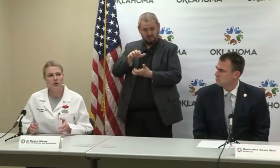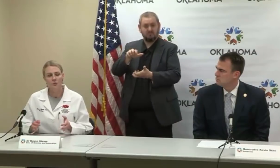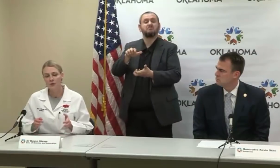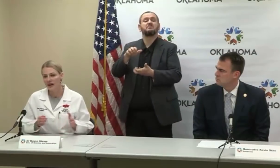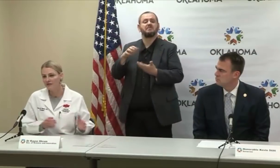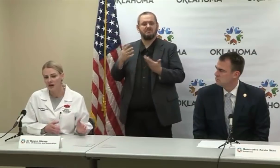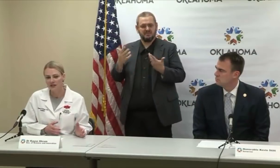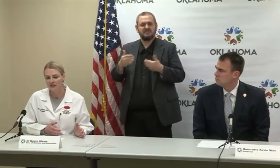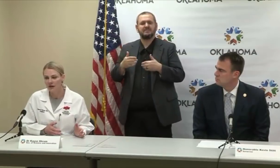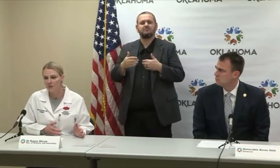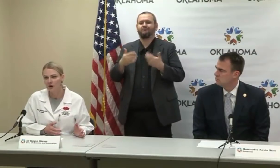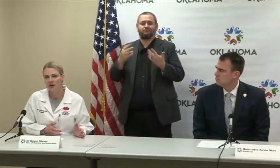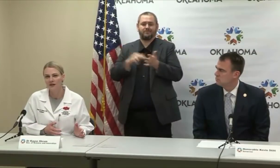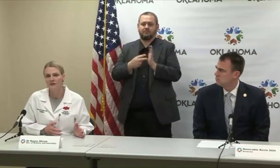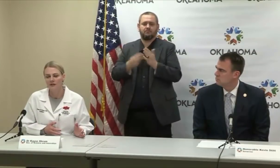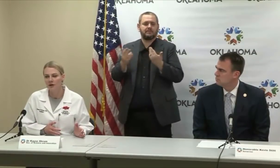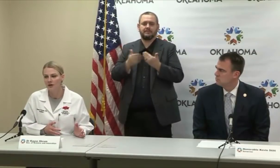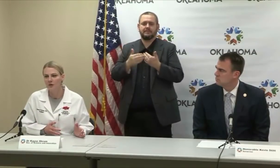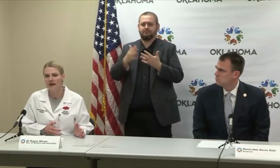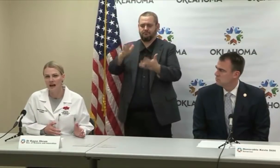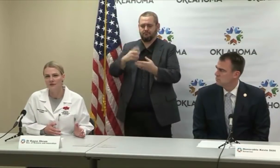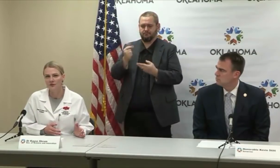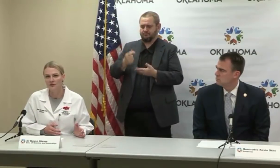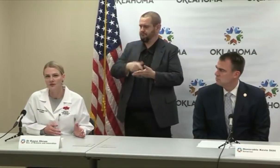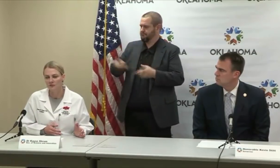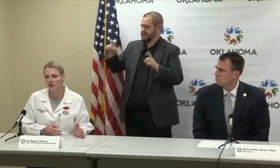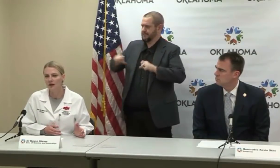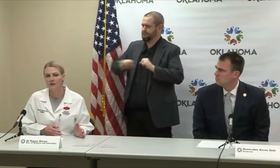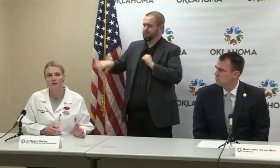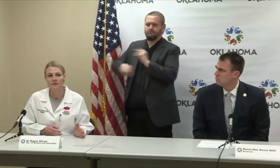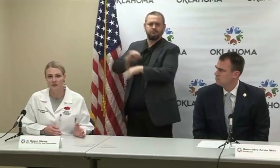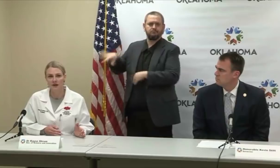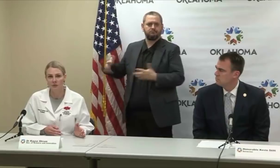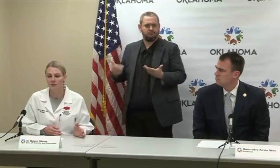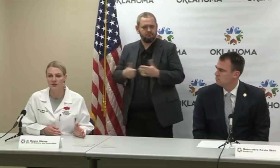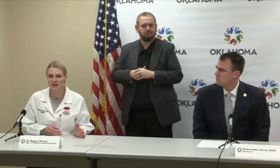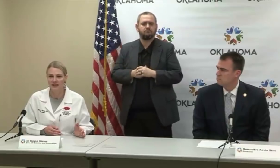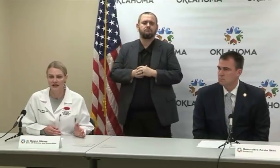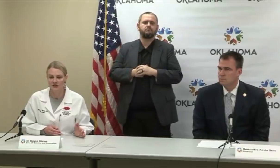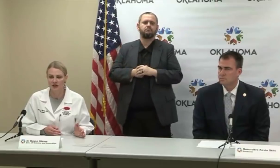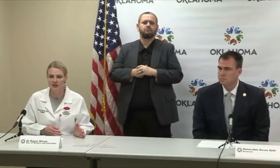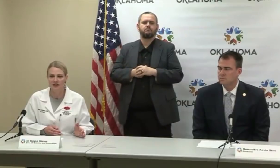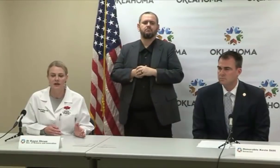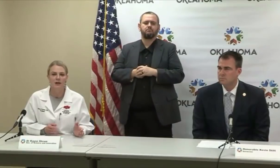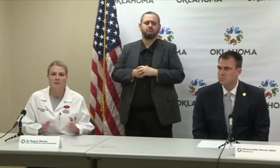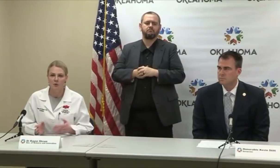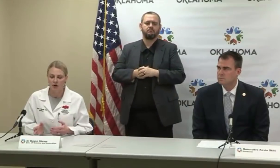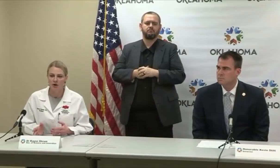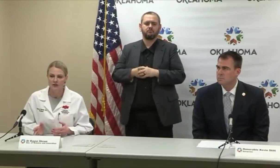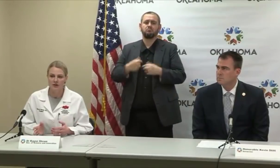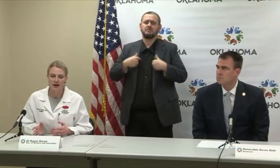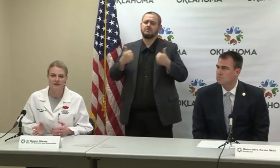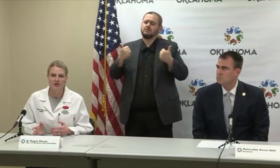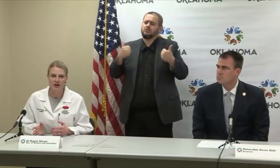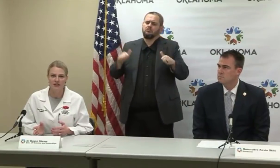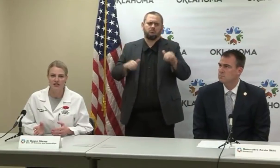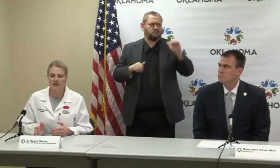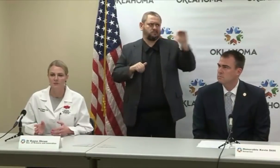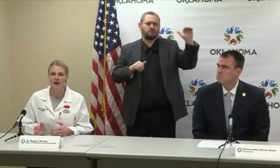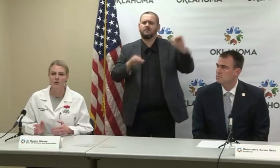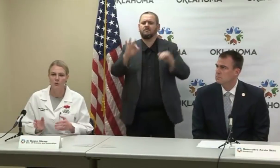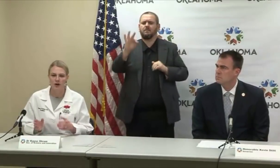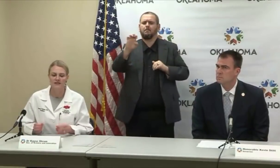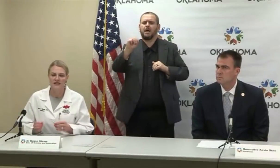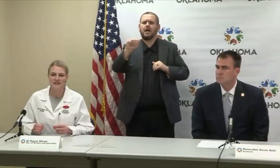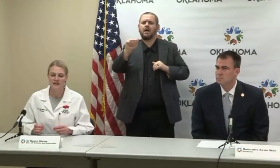So we have not given up on going after the supply through FEMA. We're pushing that direction. But we also have a strategy